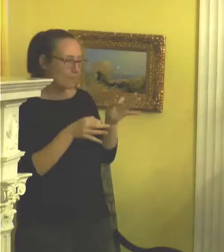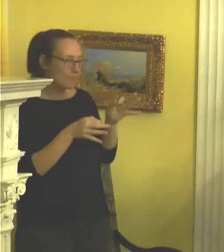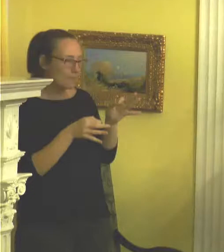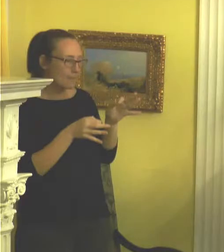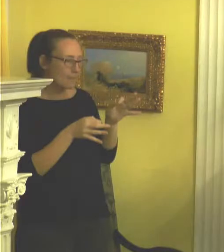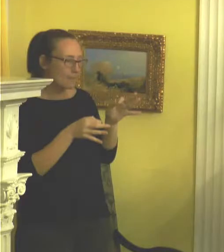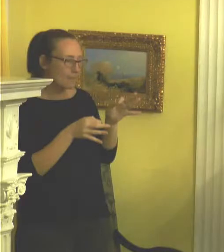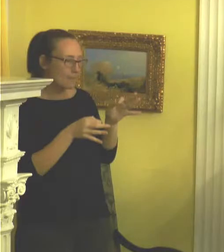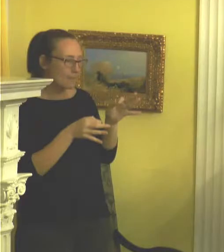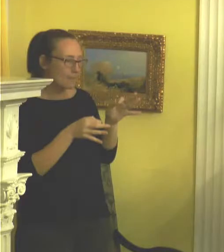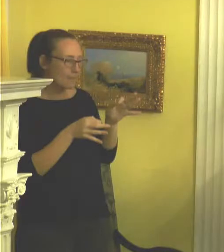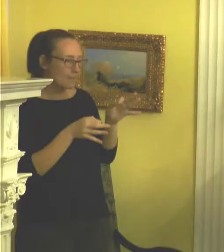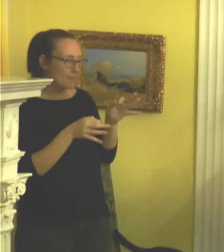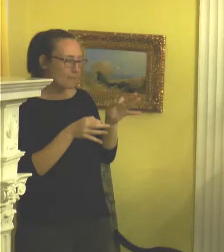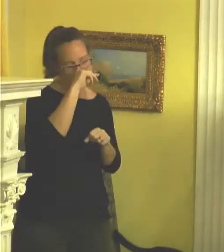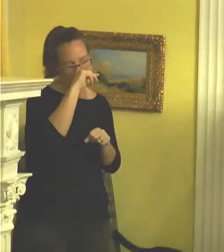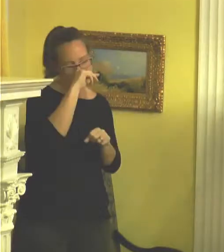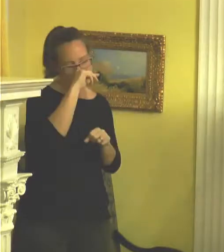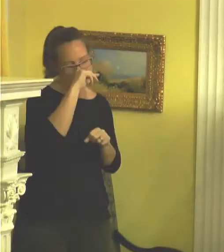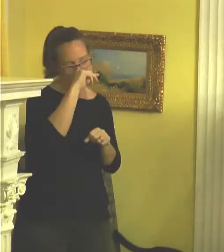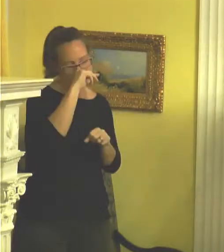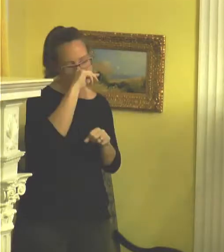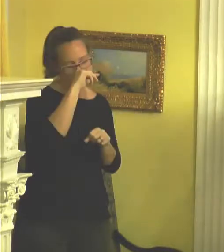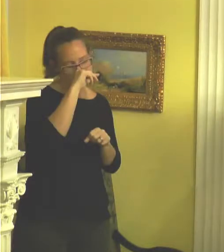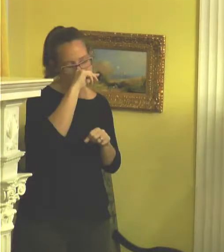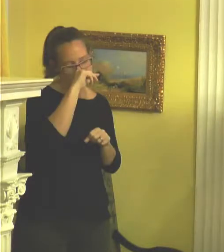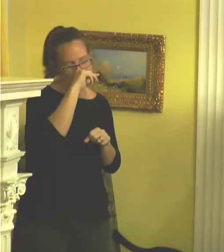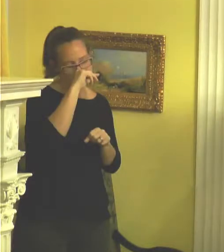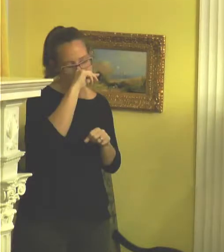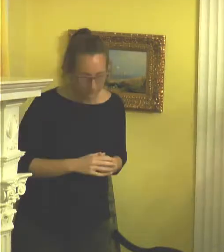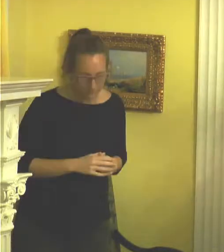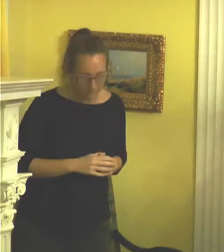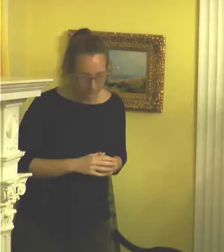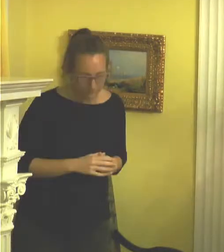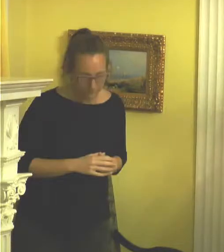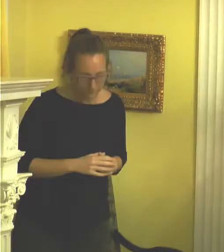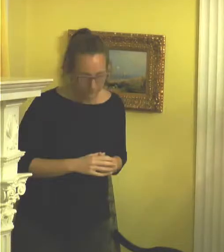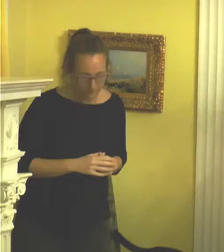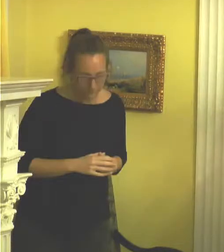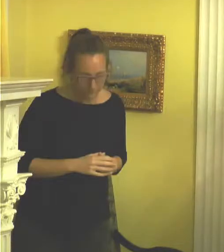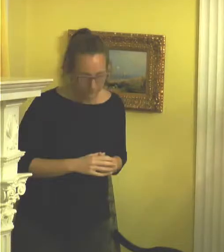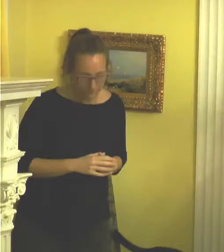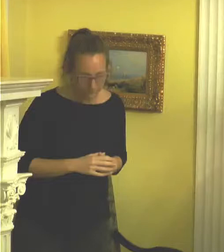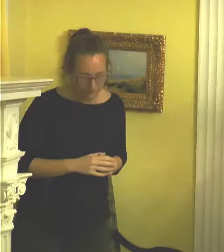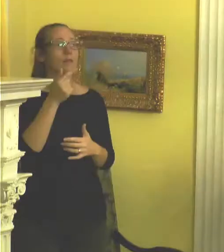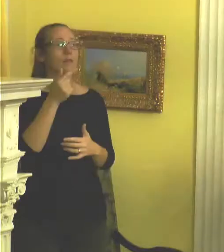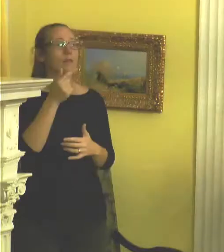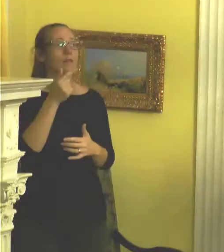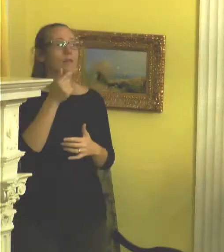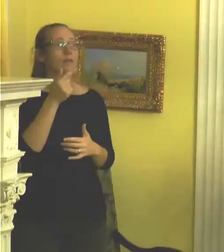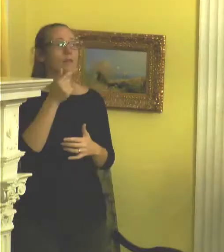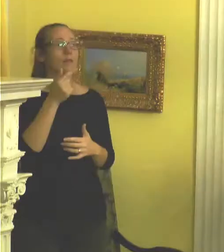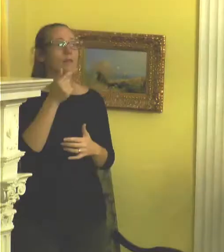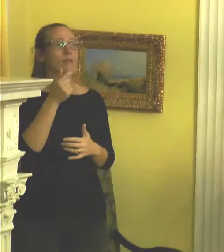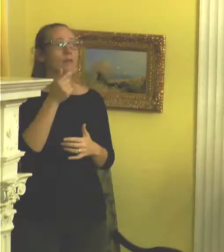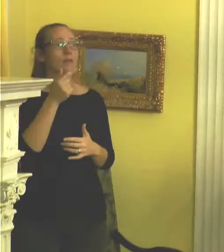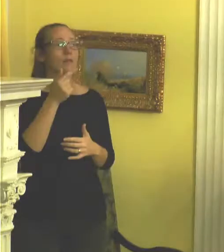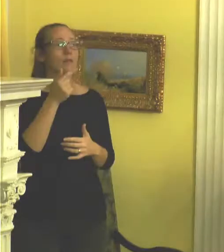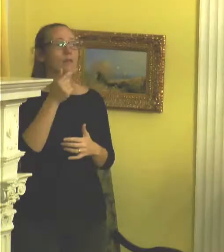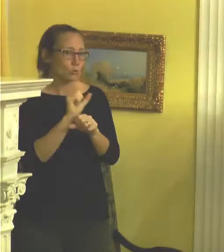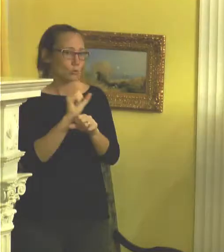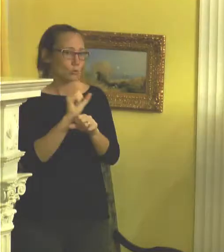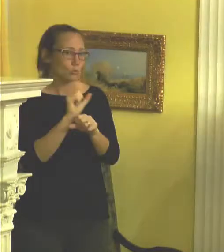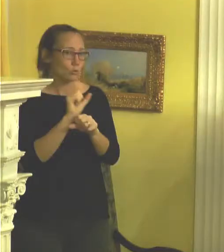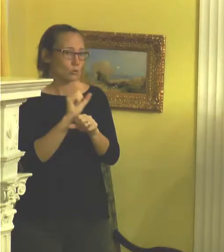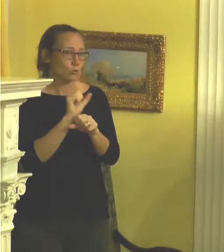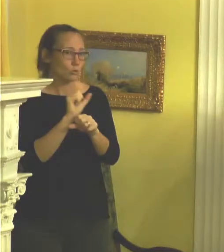who we are. Or who these people are. As a collage artist, Deborah Roberts' work really appeals to me just because of that. This kind of